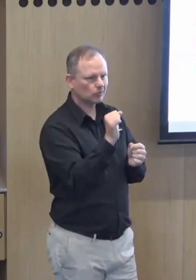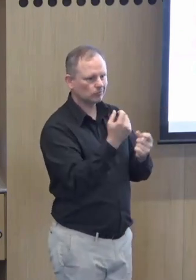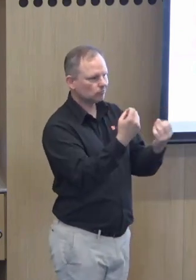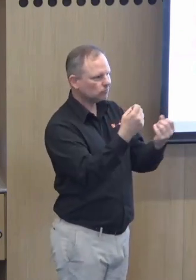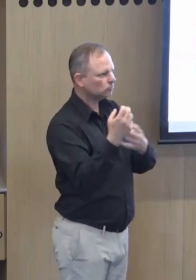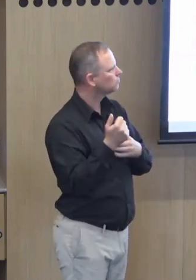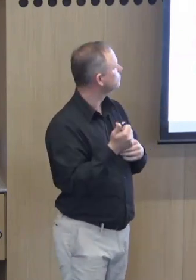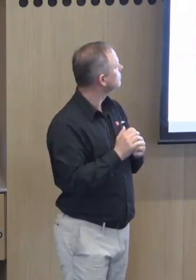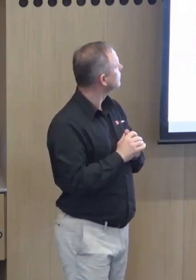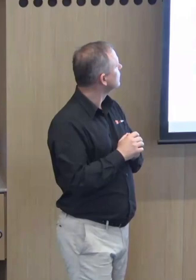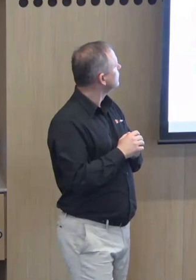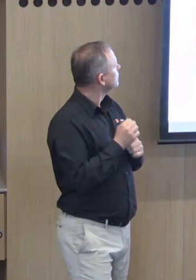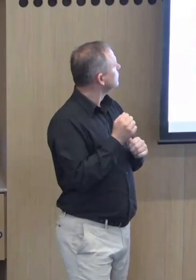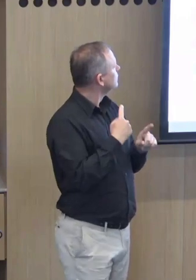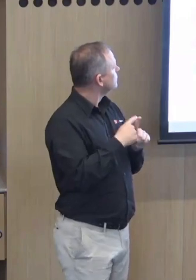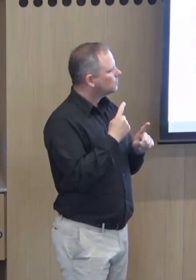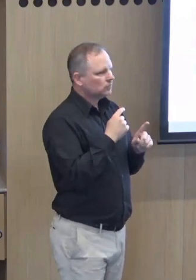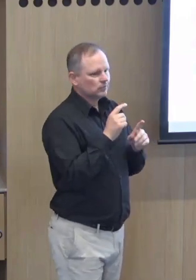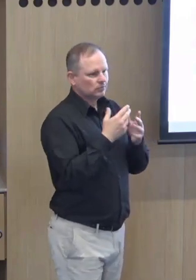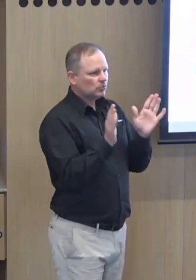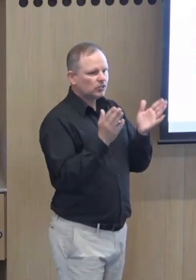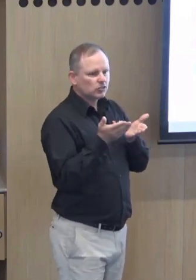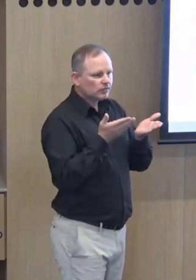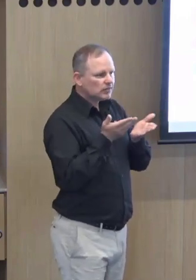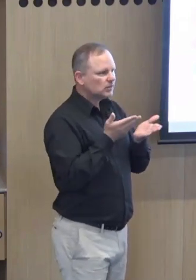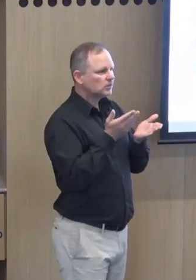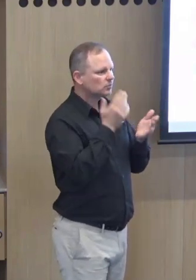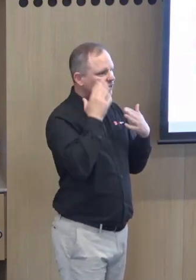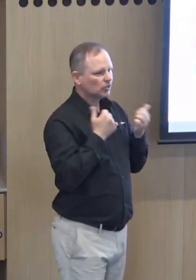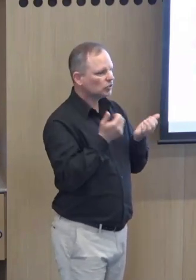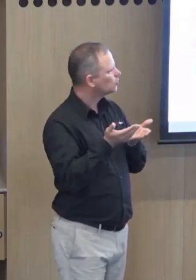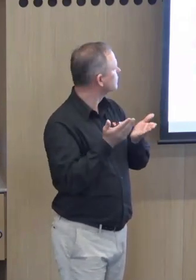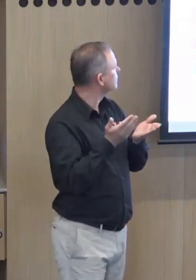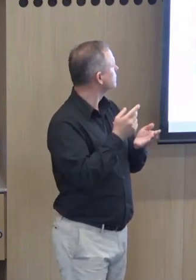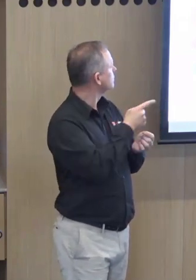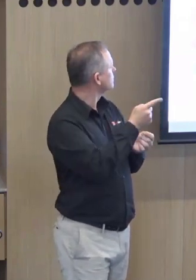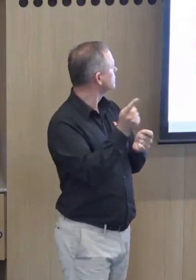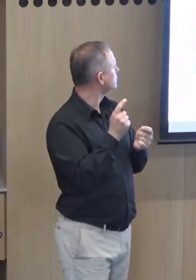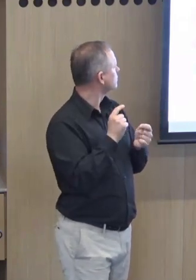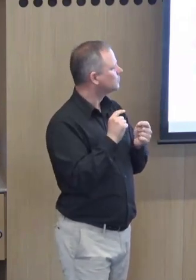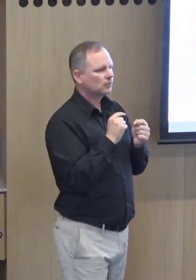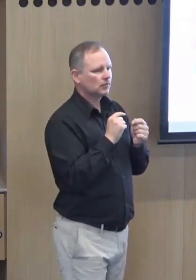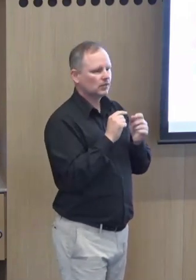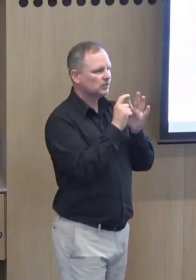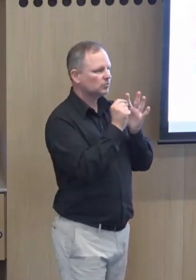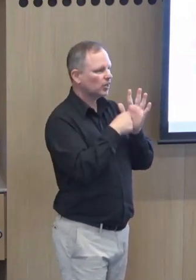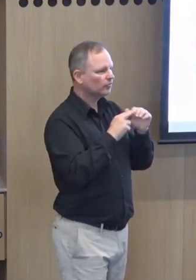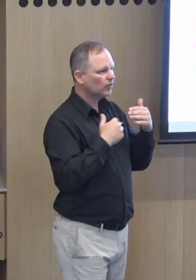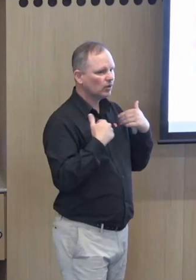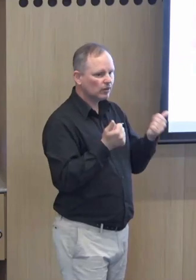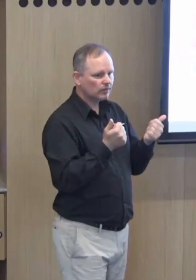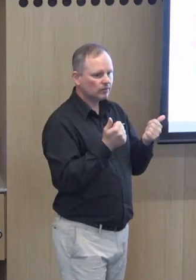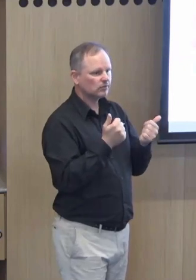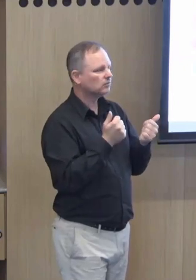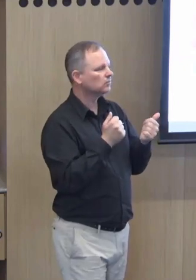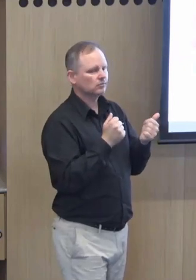appreciate you attending and watching this presentation. And we have the Victorian Public Health Services, Department of Health,